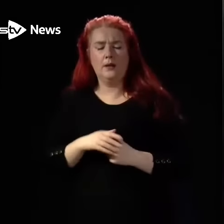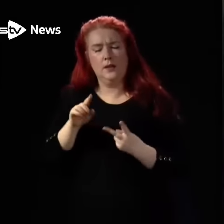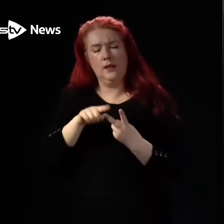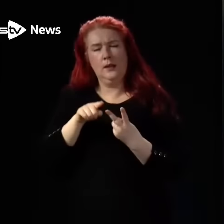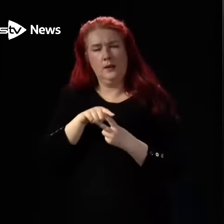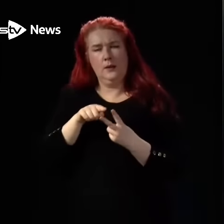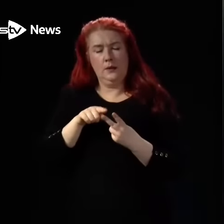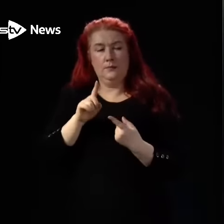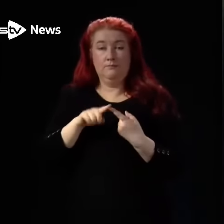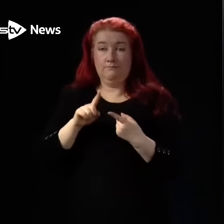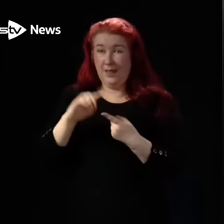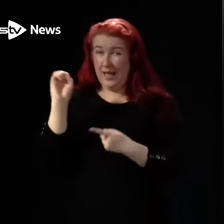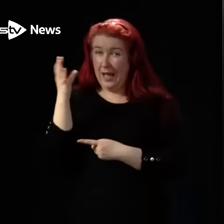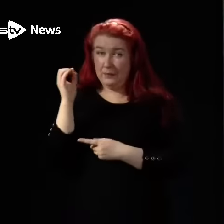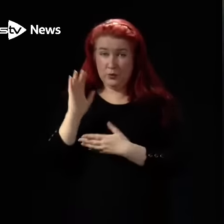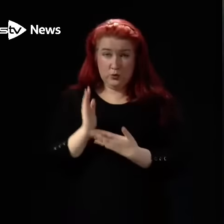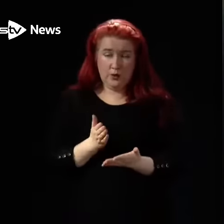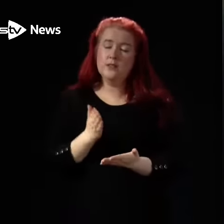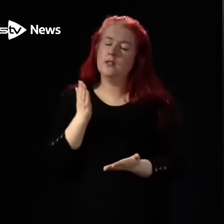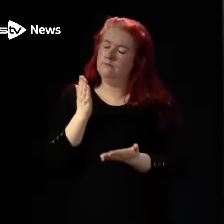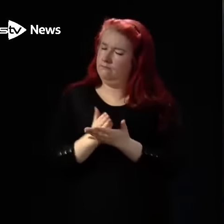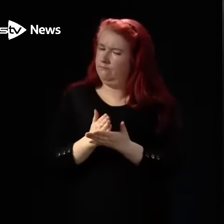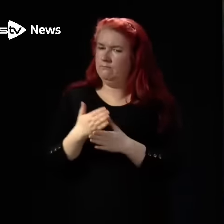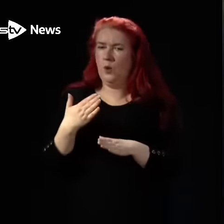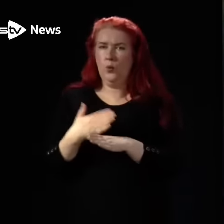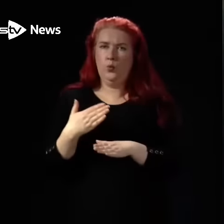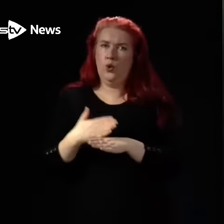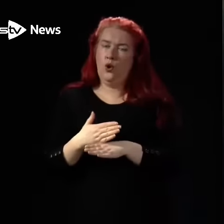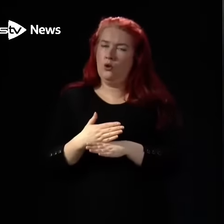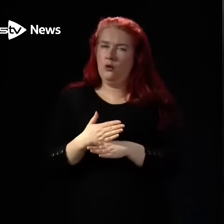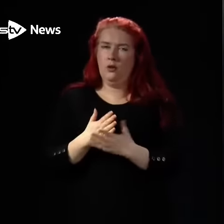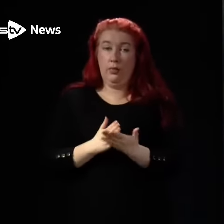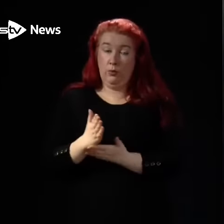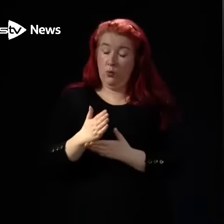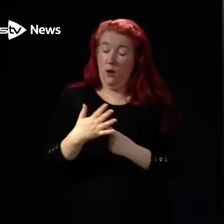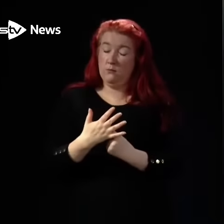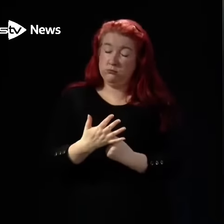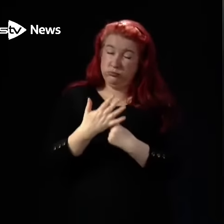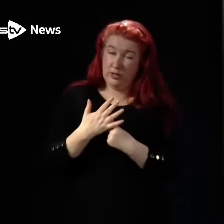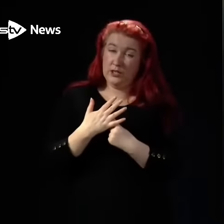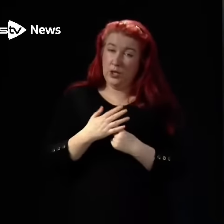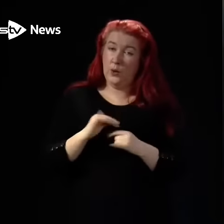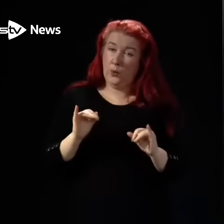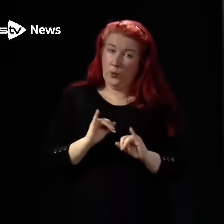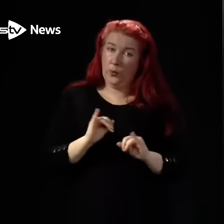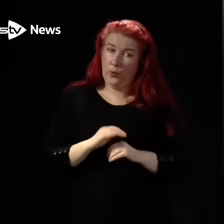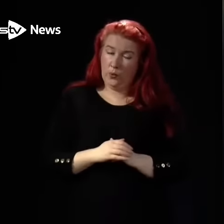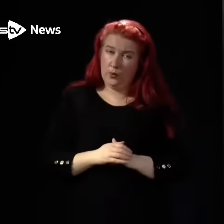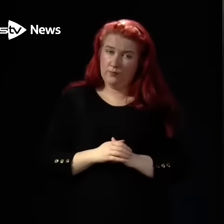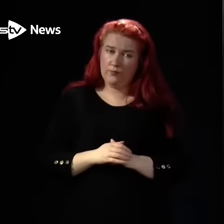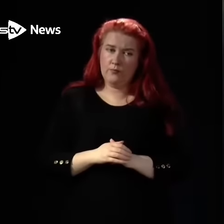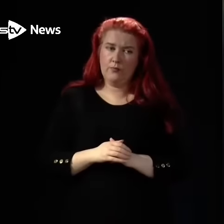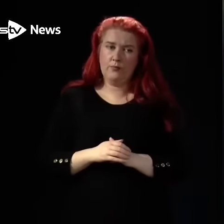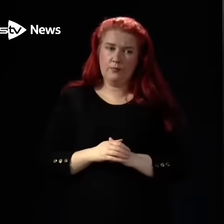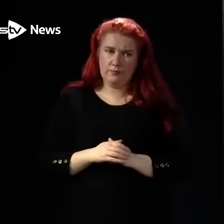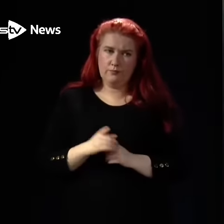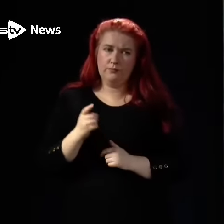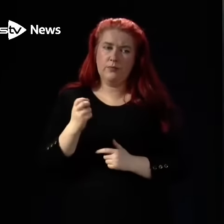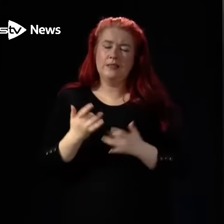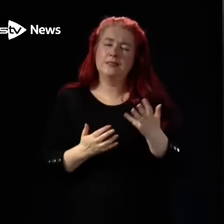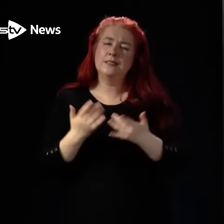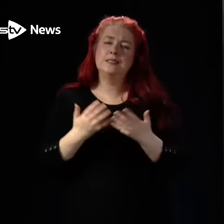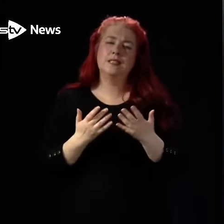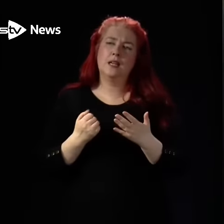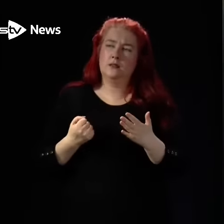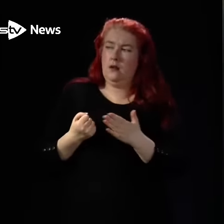The ambulance service is working, as I said, under intense pressure. But if we look at the most, these are figures up to